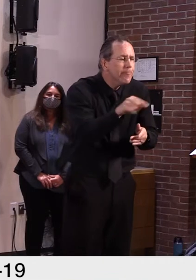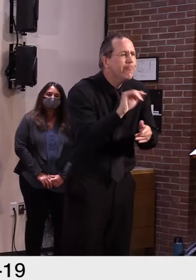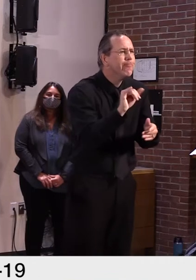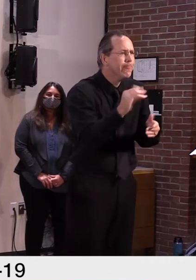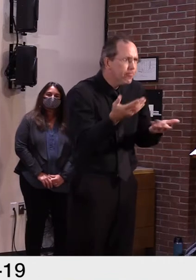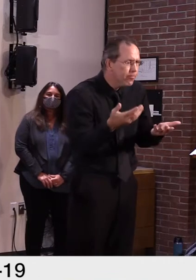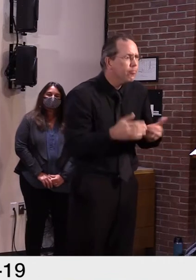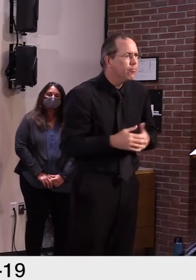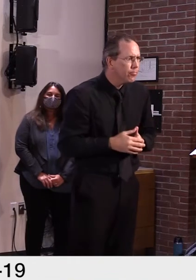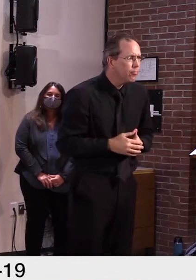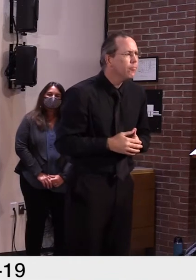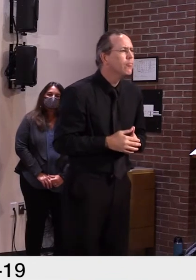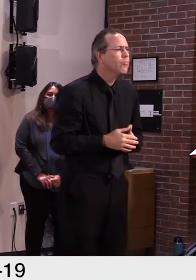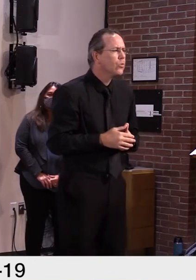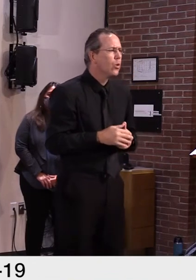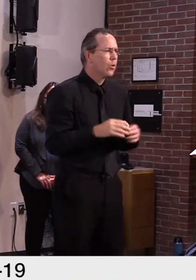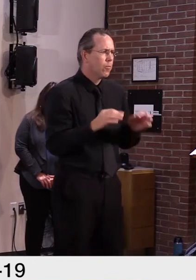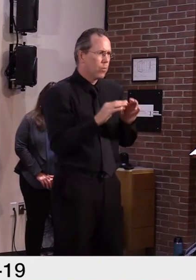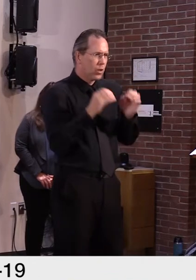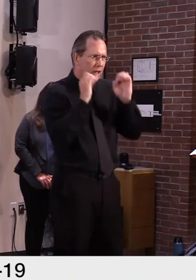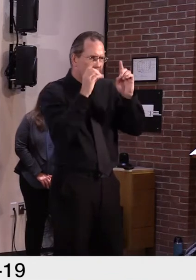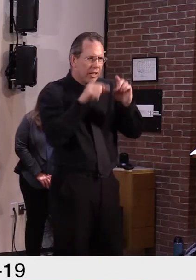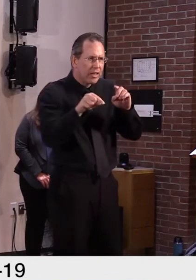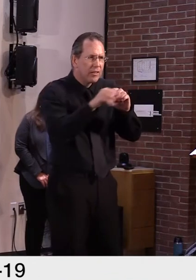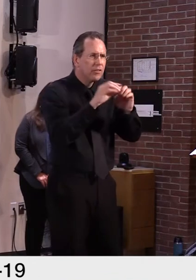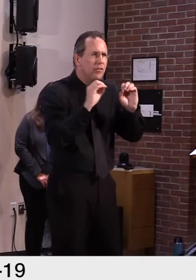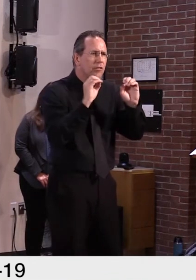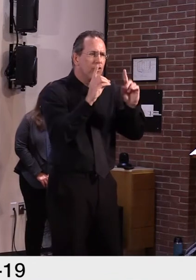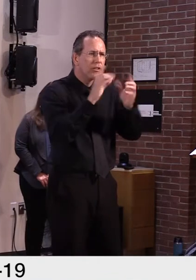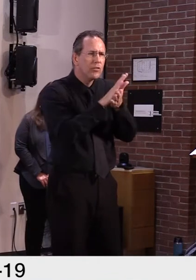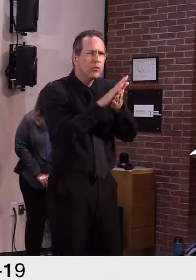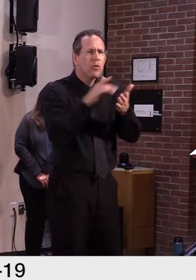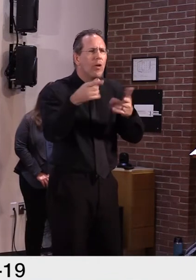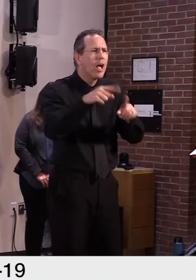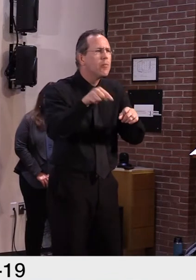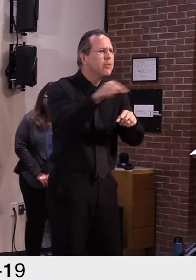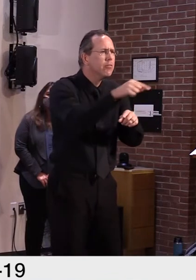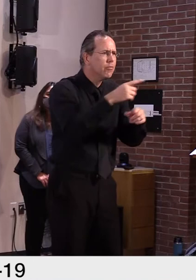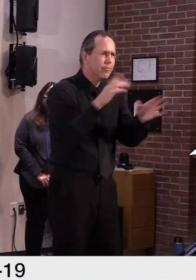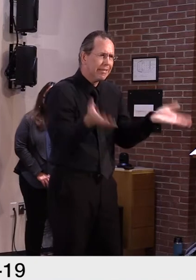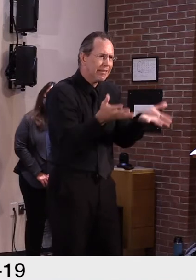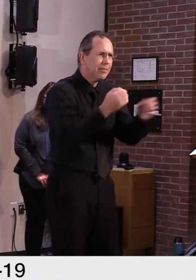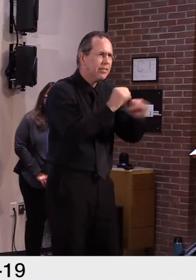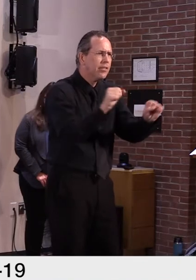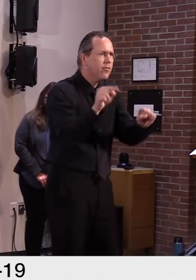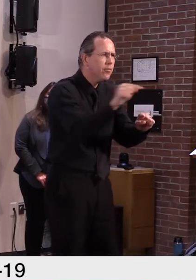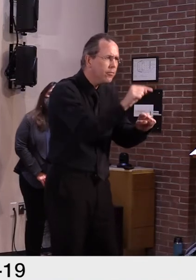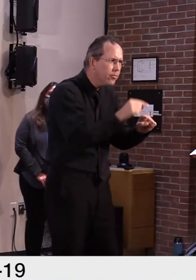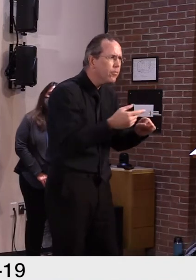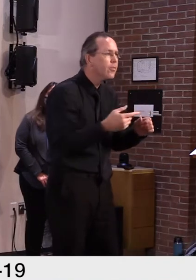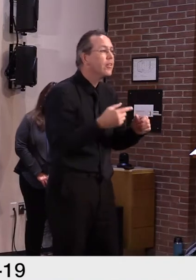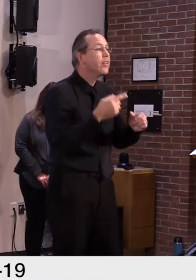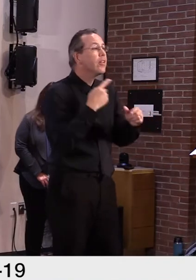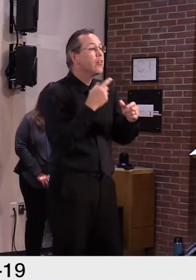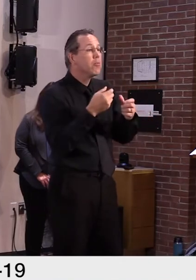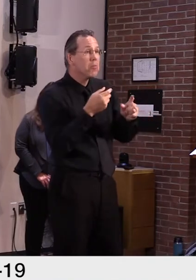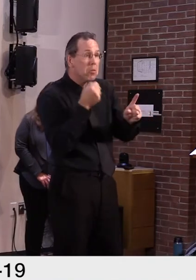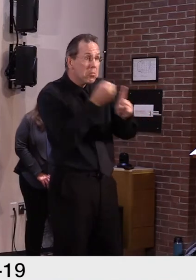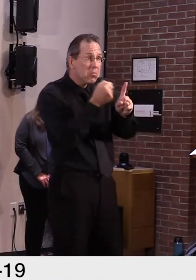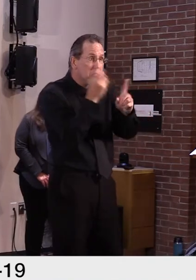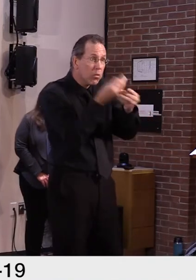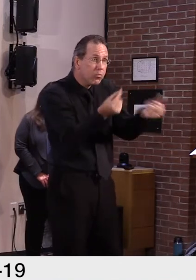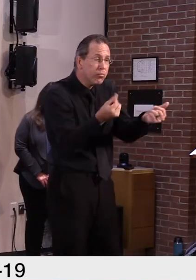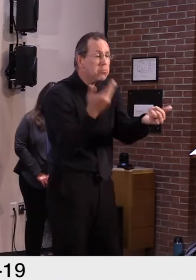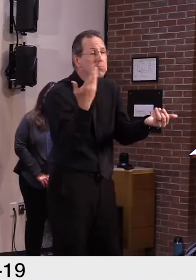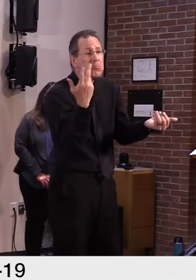work with an understanding that we'll probably be in this extended period with mitigation strategies for some time. So there is no